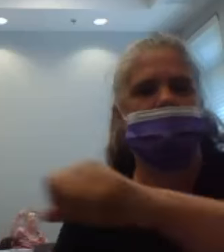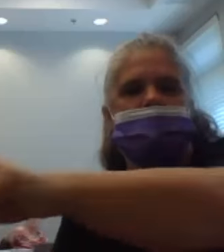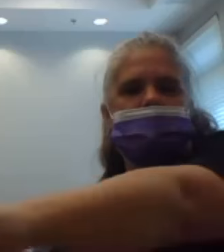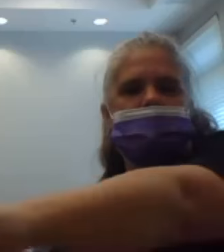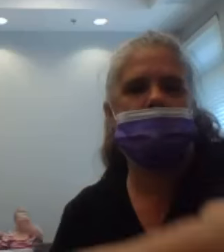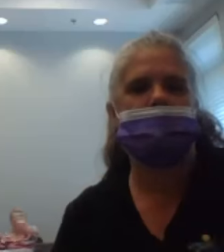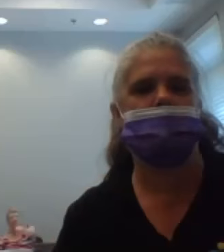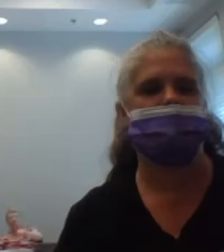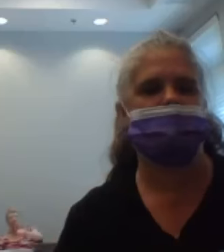20.